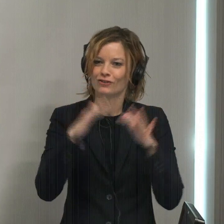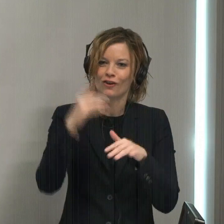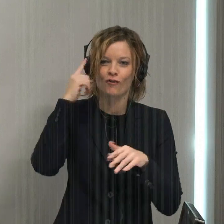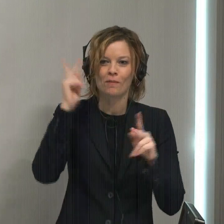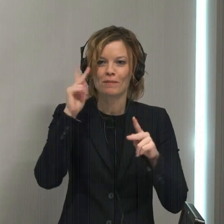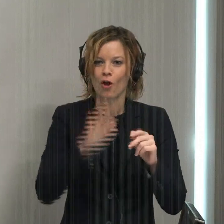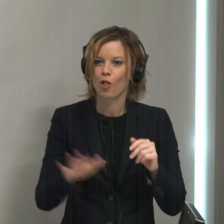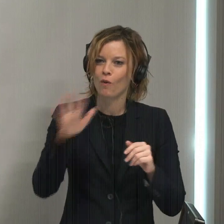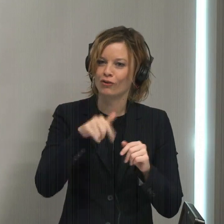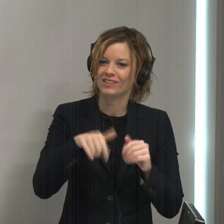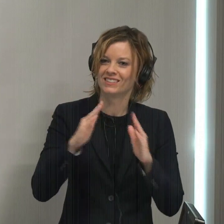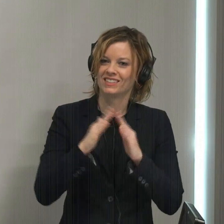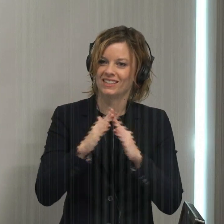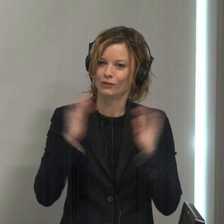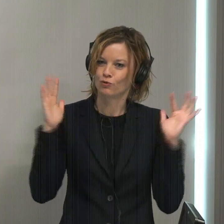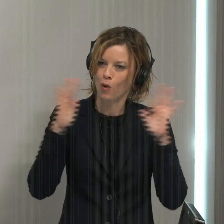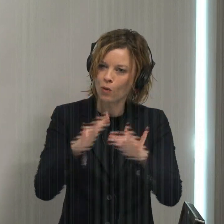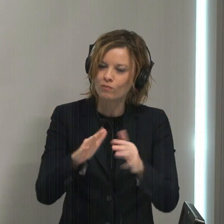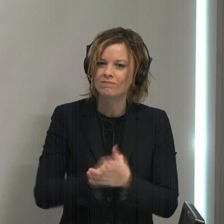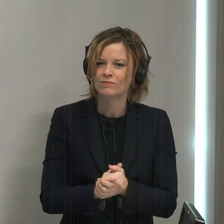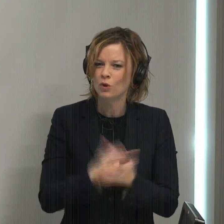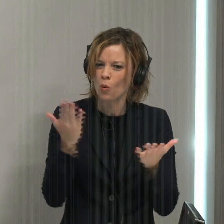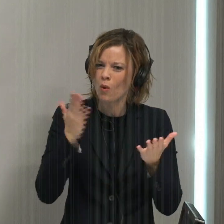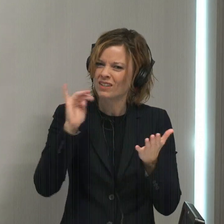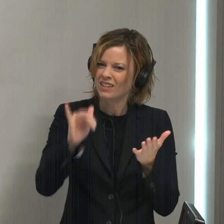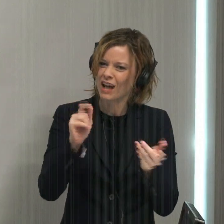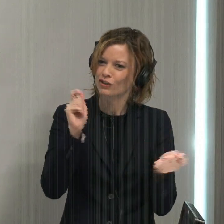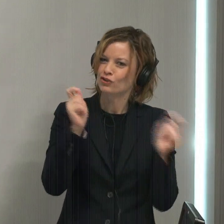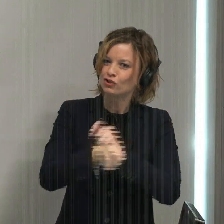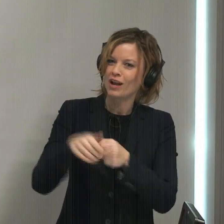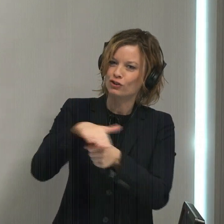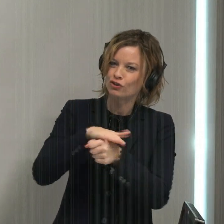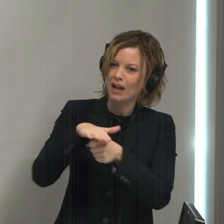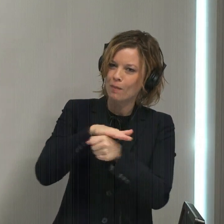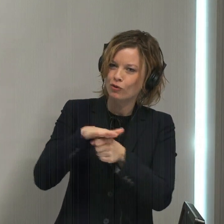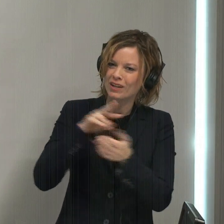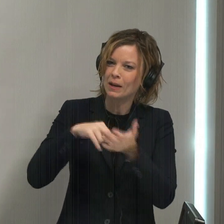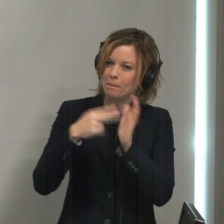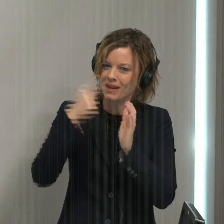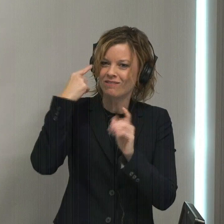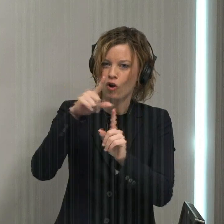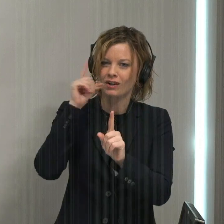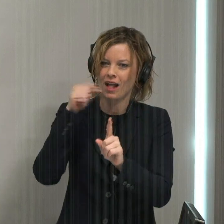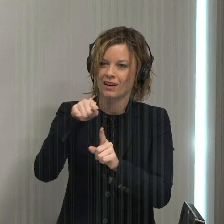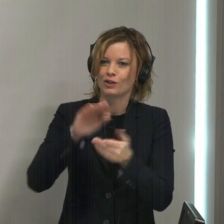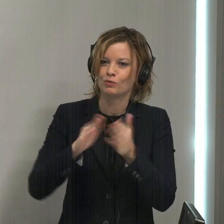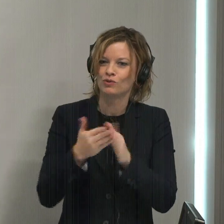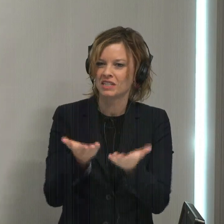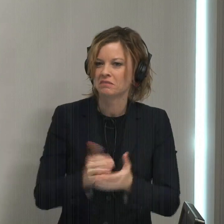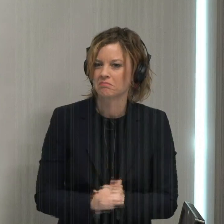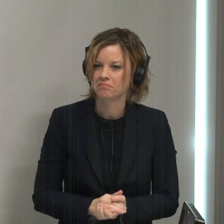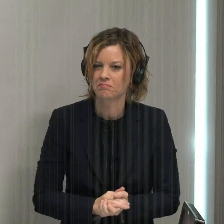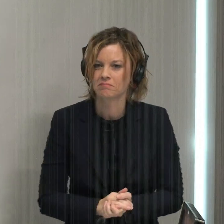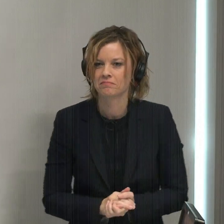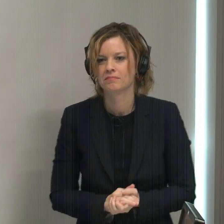across the city opened up. What does this changing neighborhood mean for the Gallaudet community?